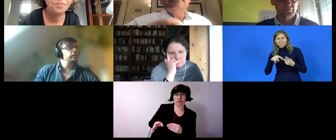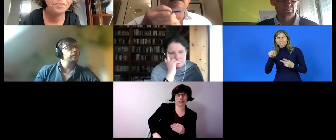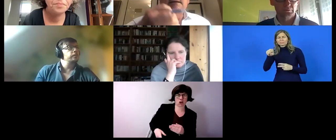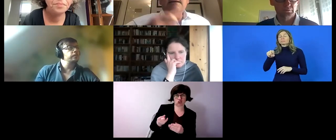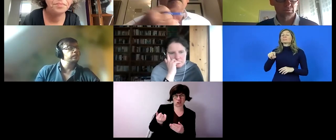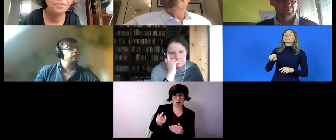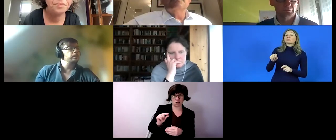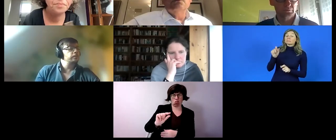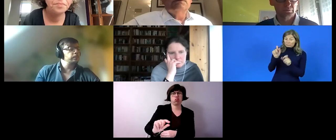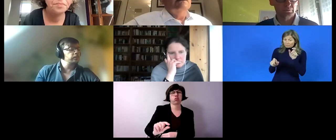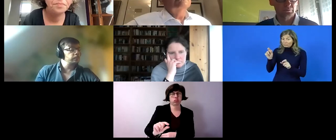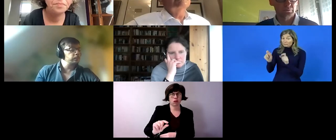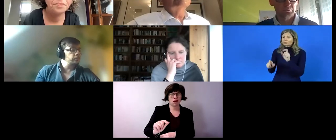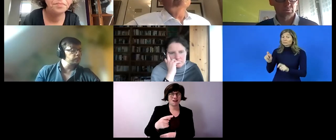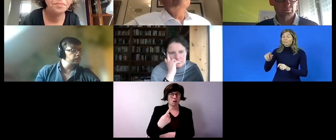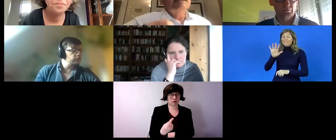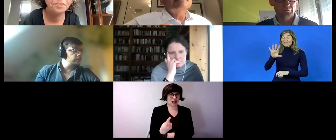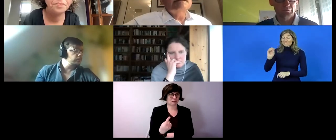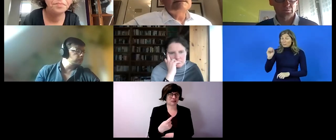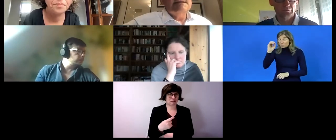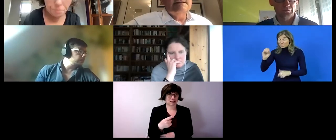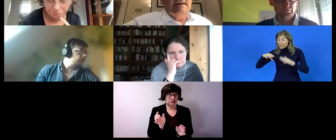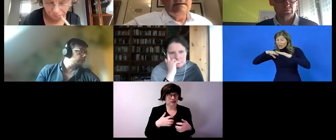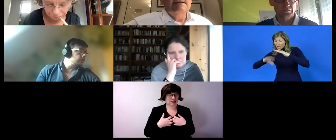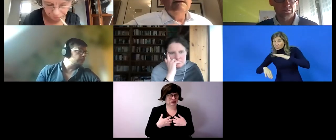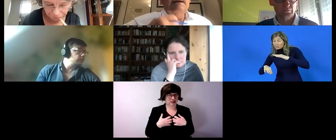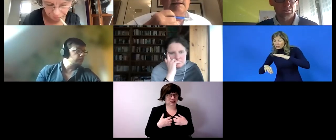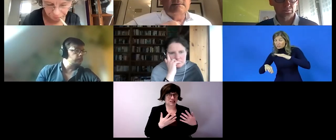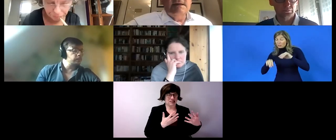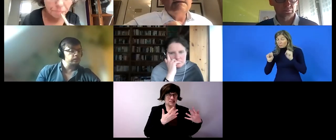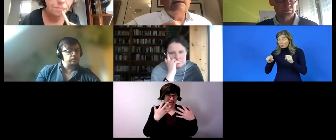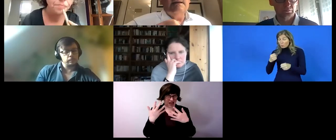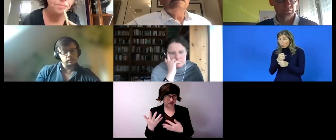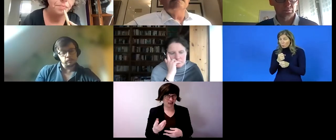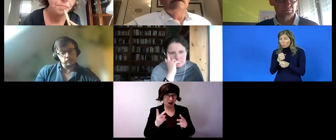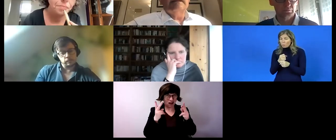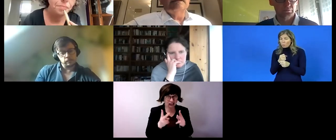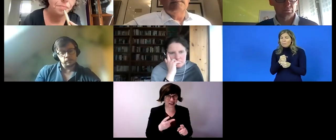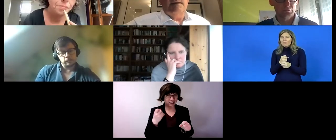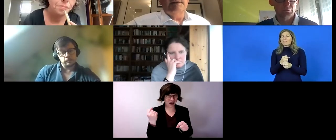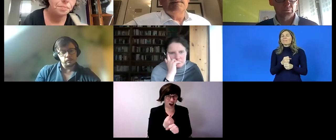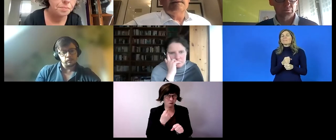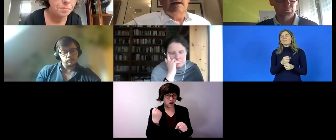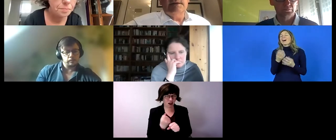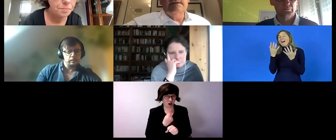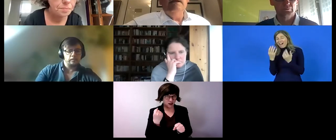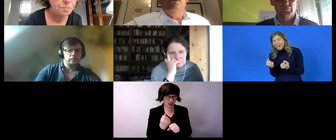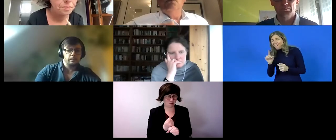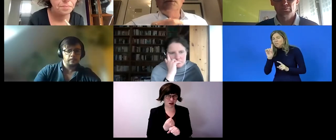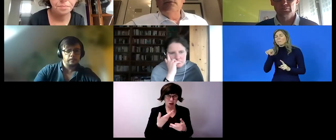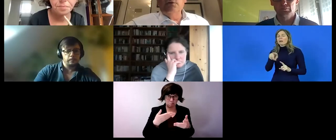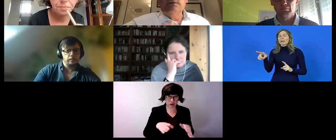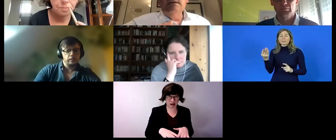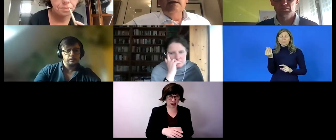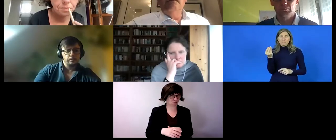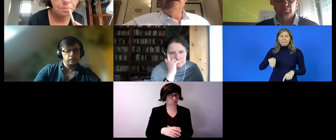but some of these people only receive something like a pocket money because these